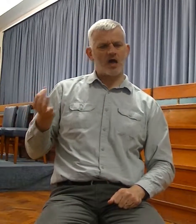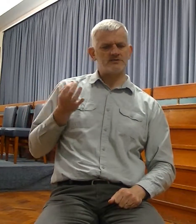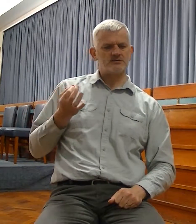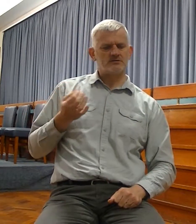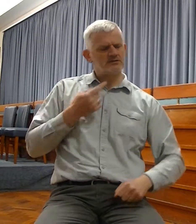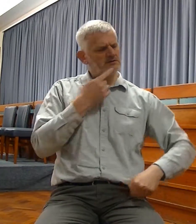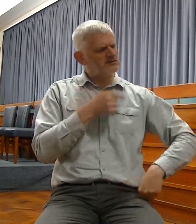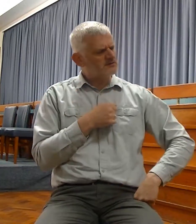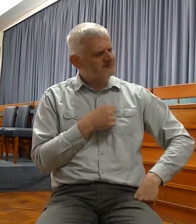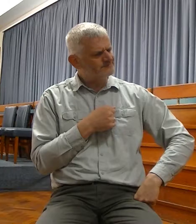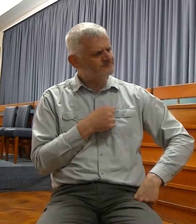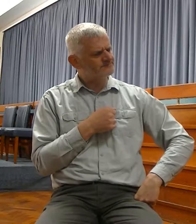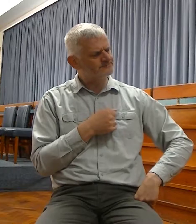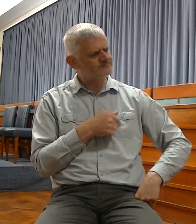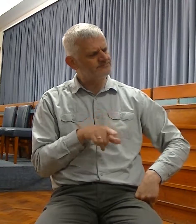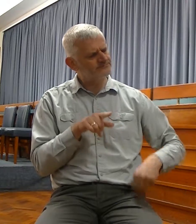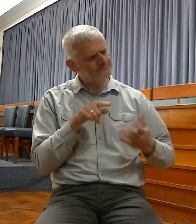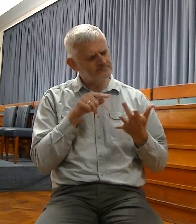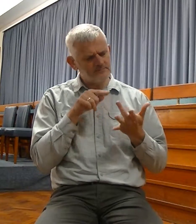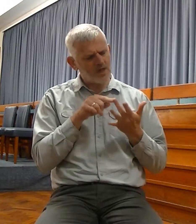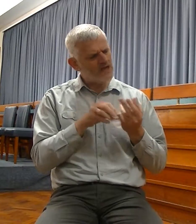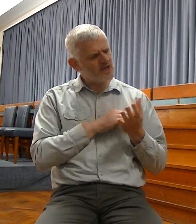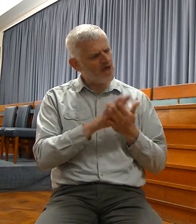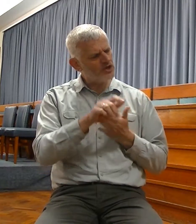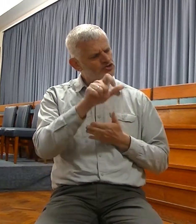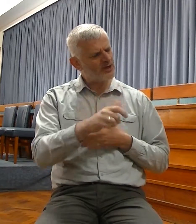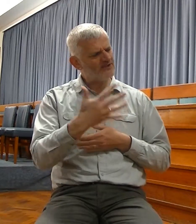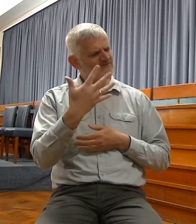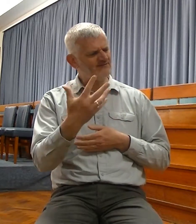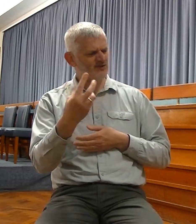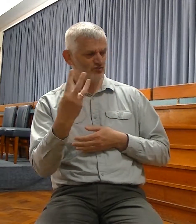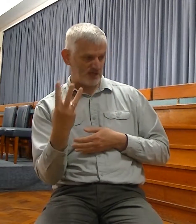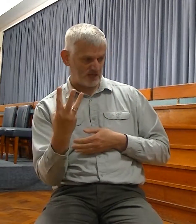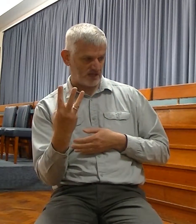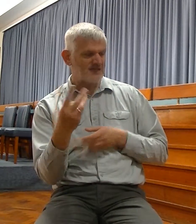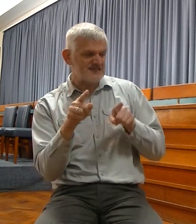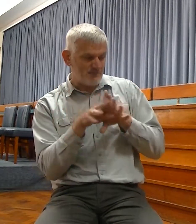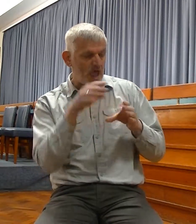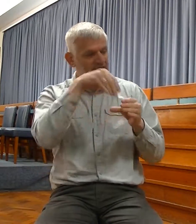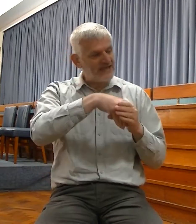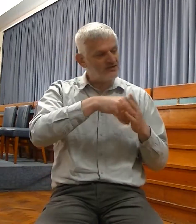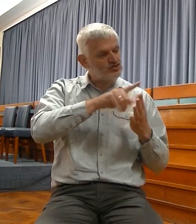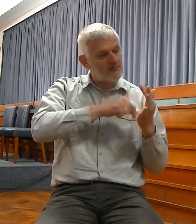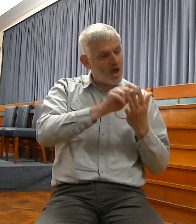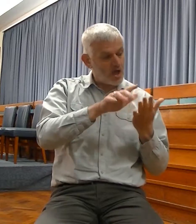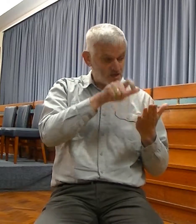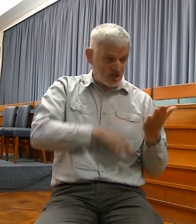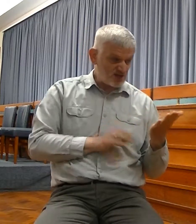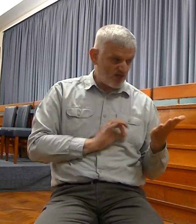Isaiah 53 in the book of the prophet Jeremiah. It's just a little aside. Why I saw I was